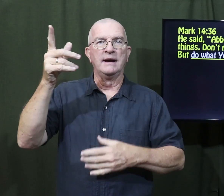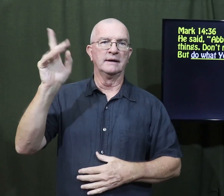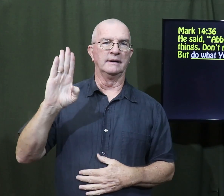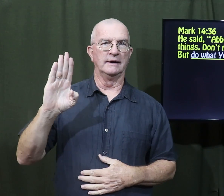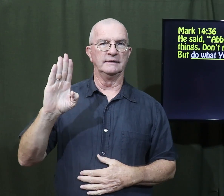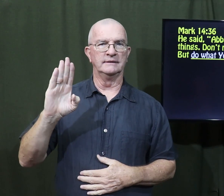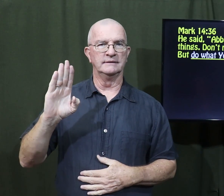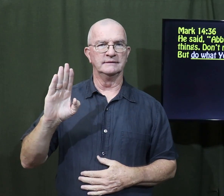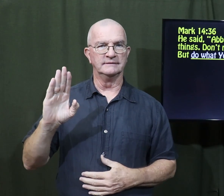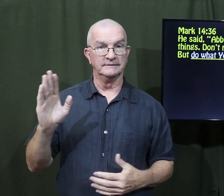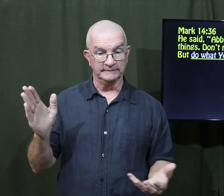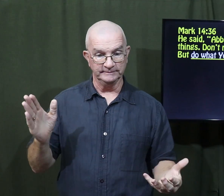obedient to God.